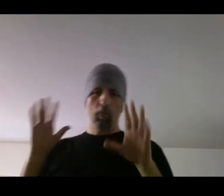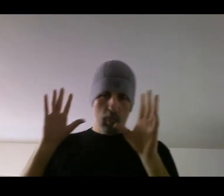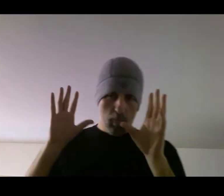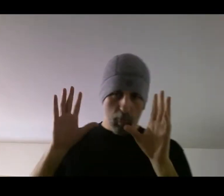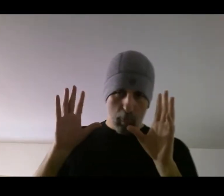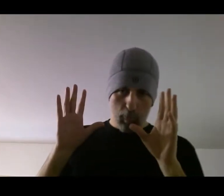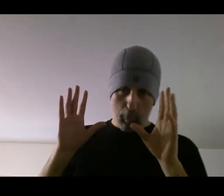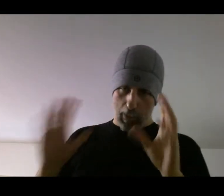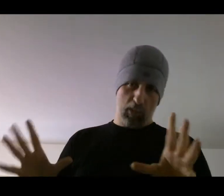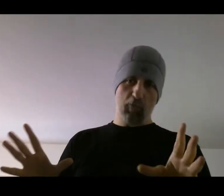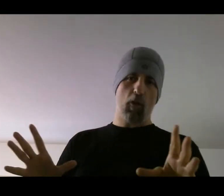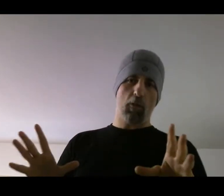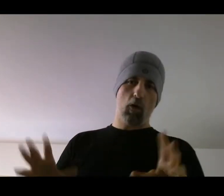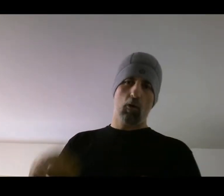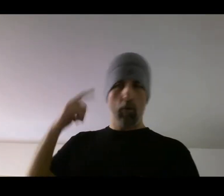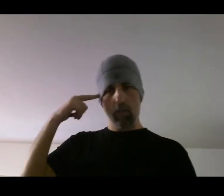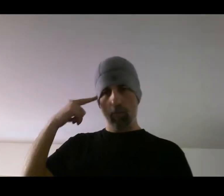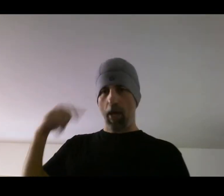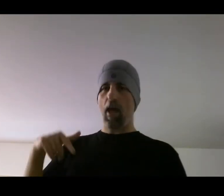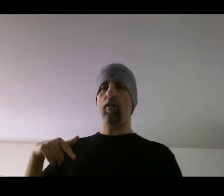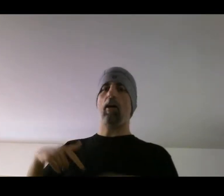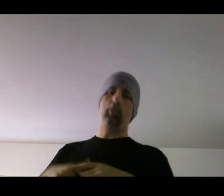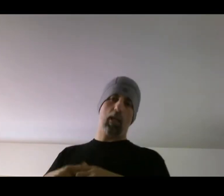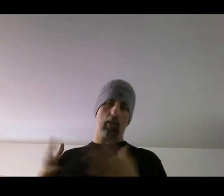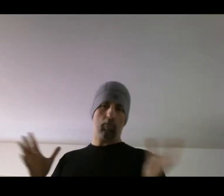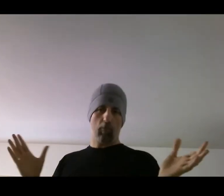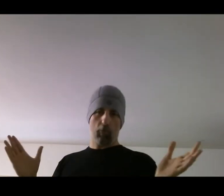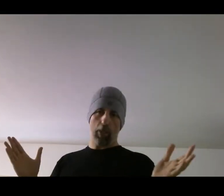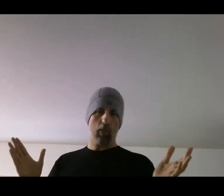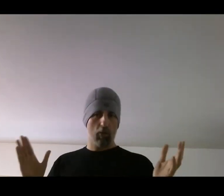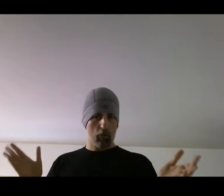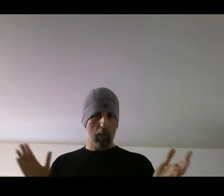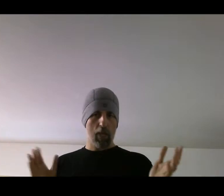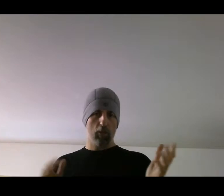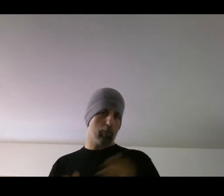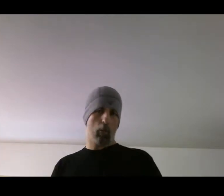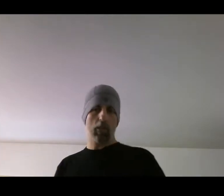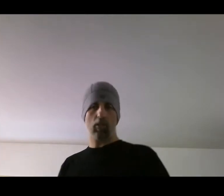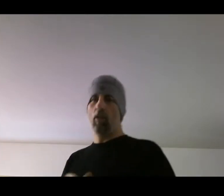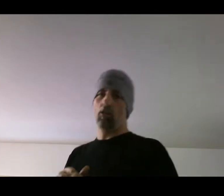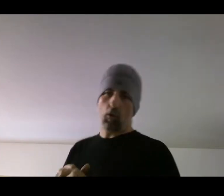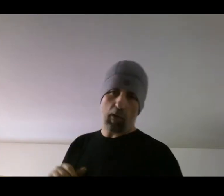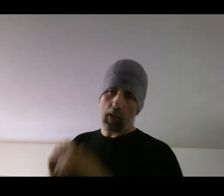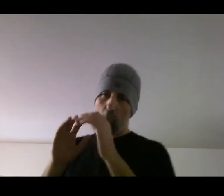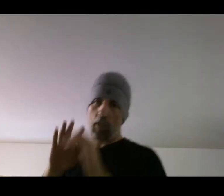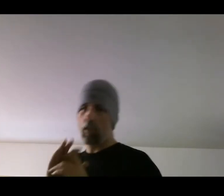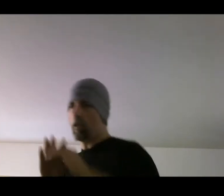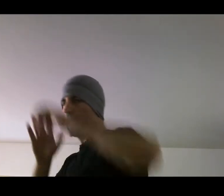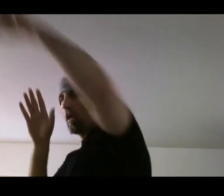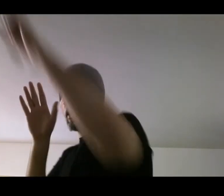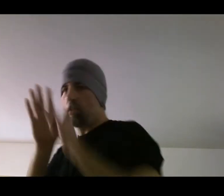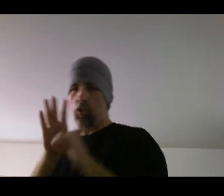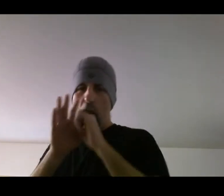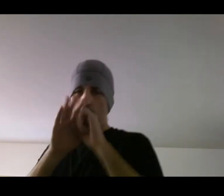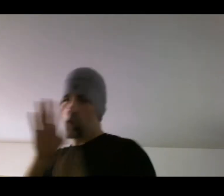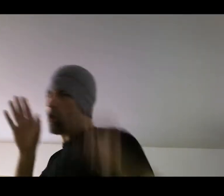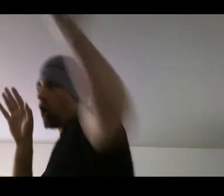So by default though, in my head, I'm saying three, three energy points. So if I come in and I hit a jab at the guard